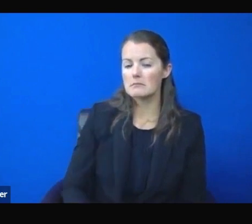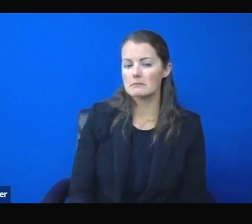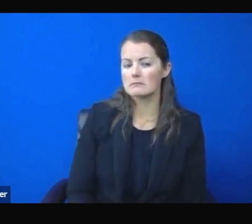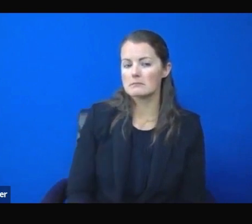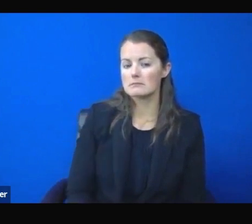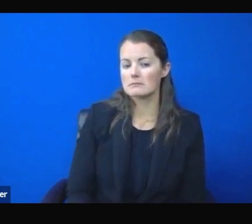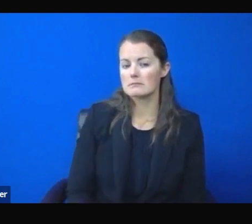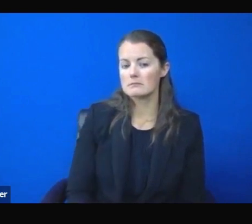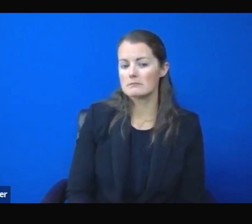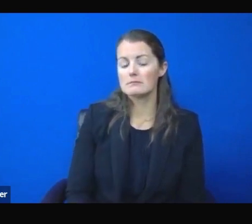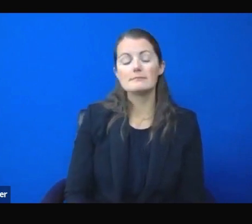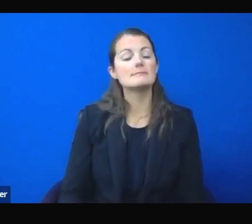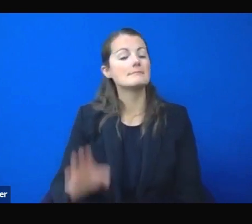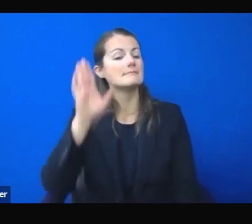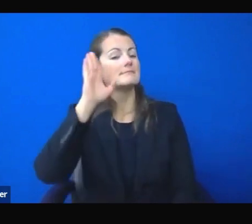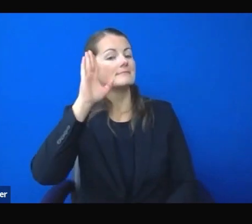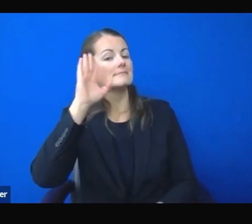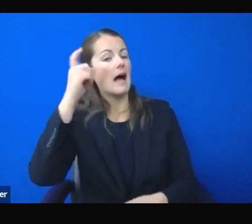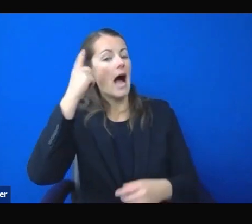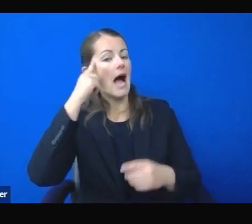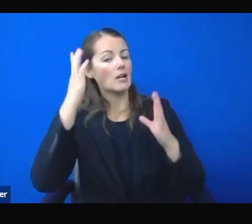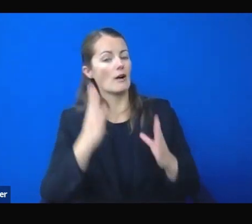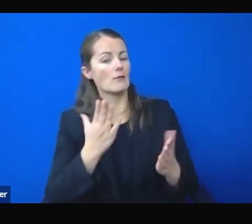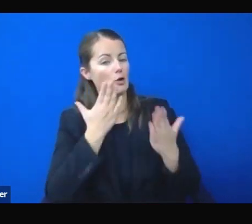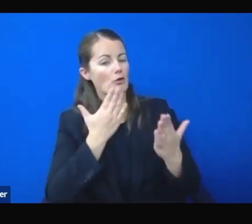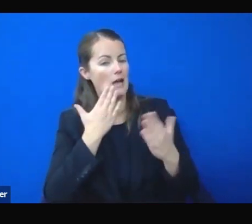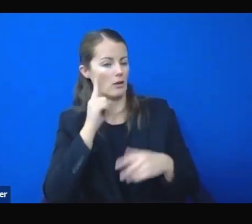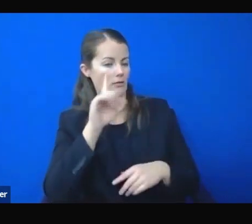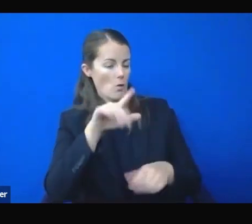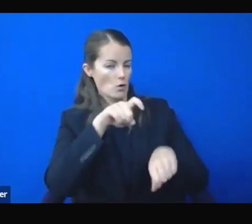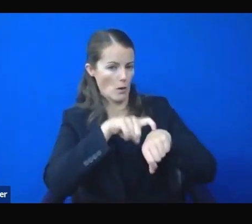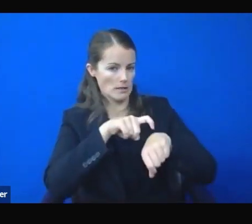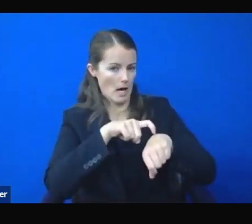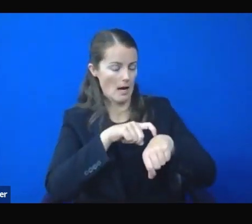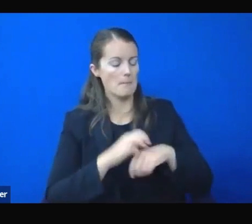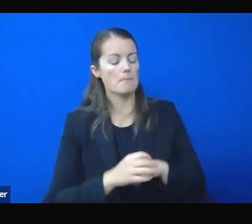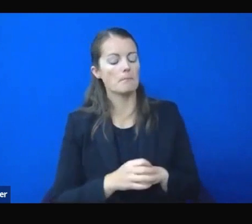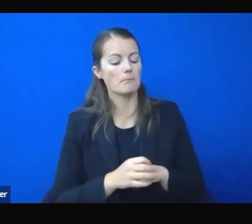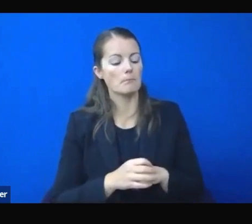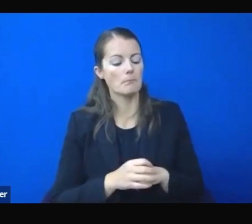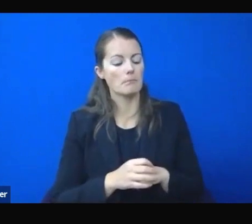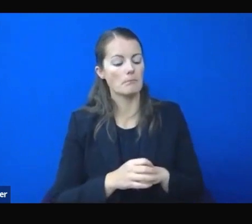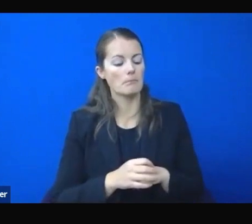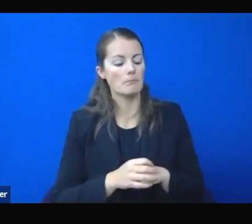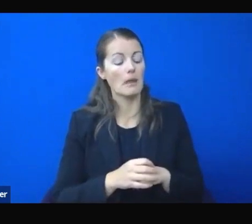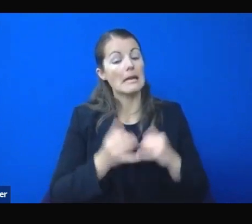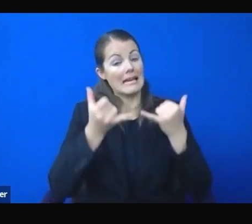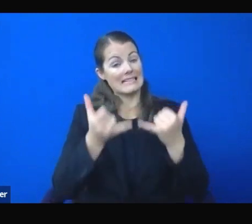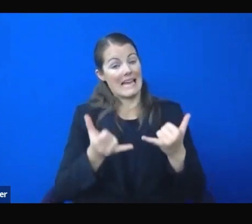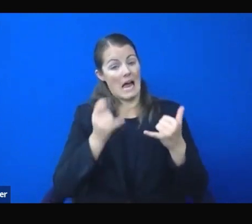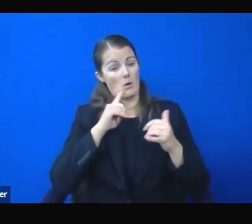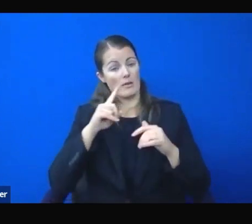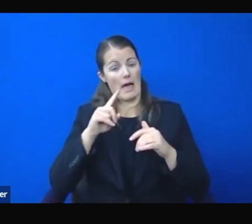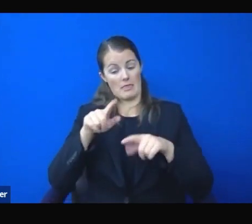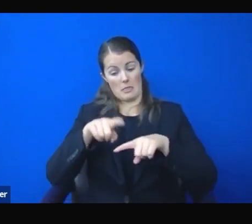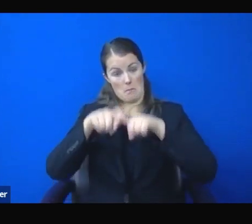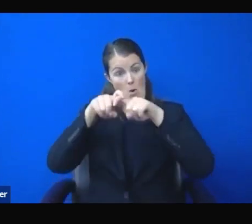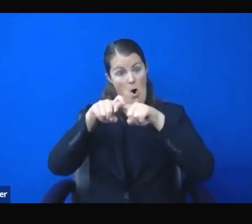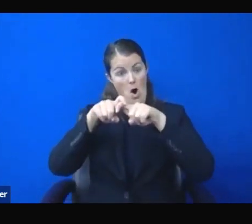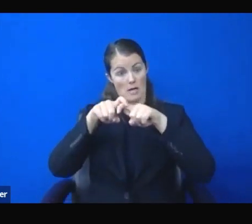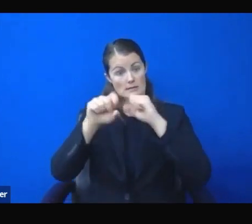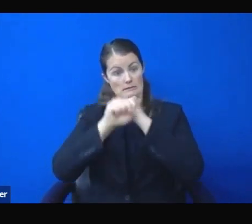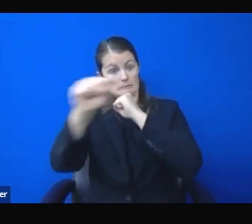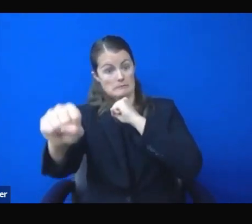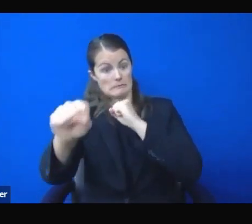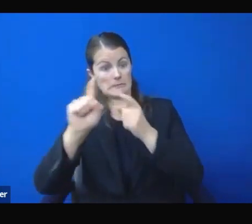Hi, Governor. Thank you so much for your time. Now that the pause is being extended until January, is there anything you have to